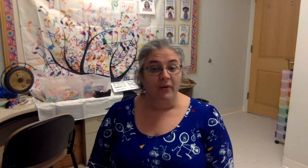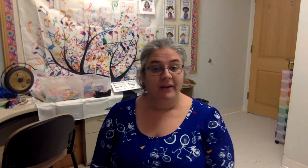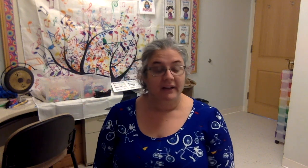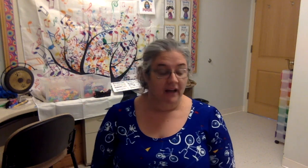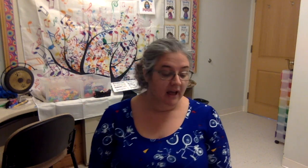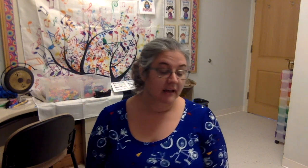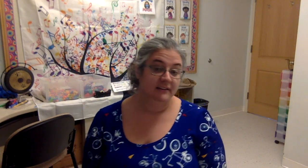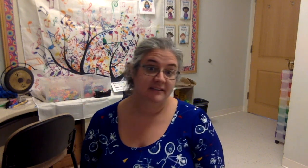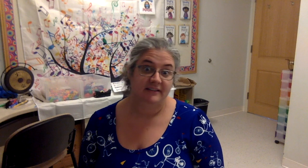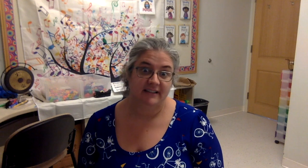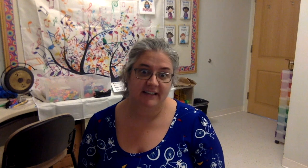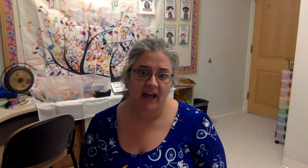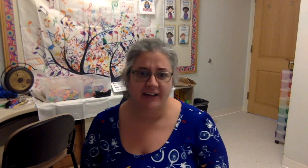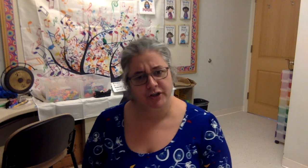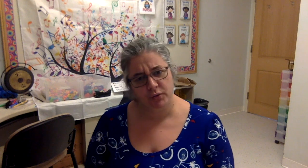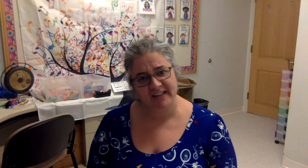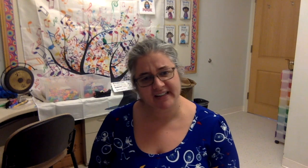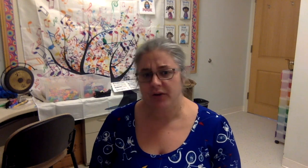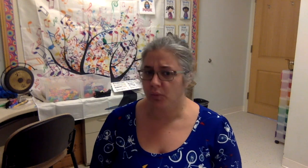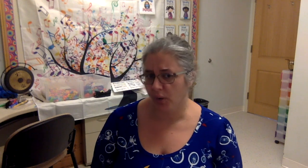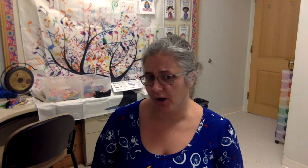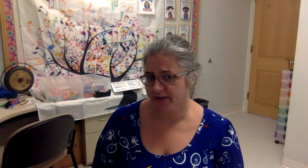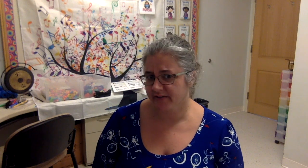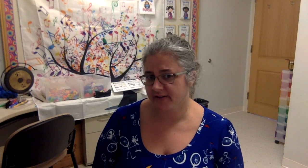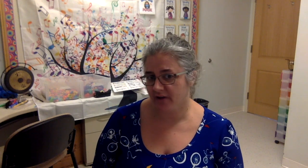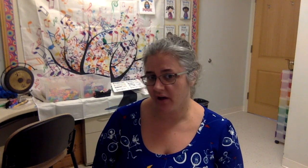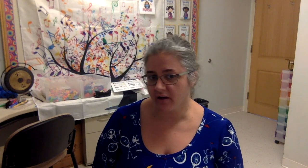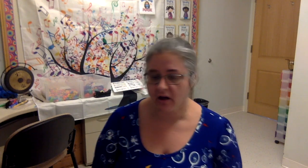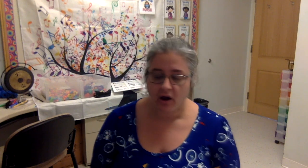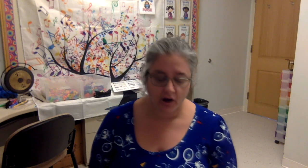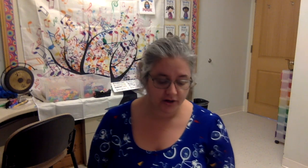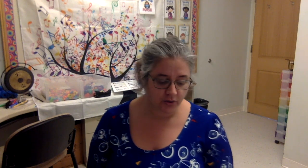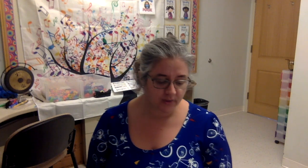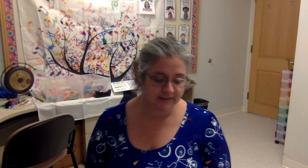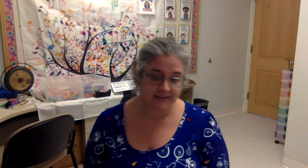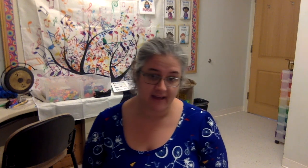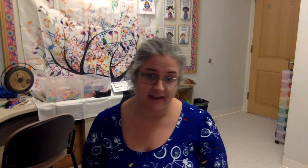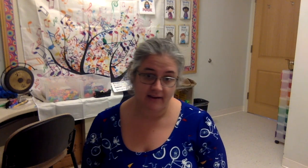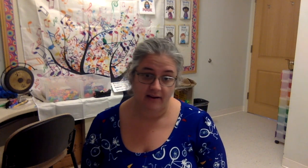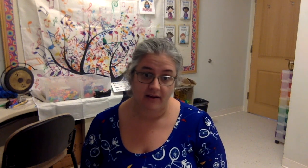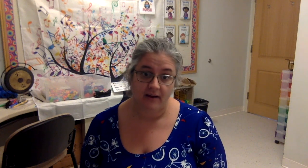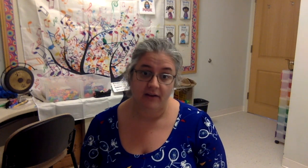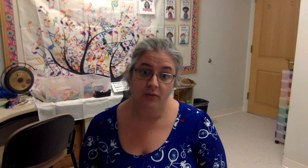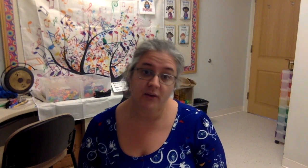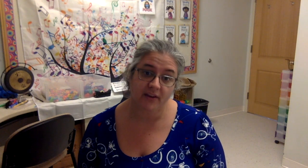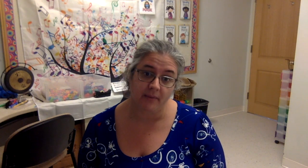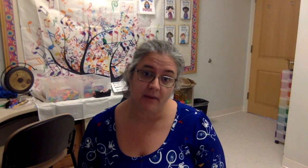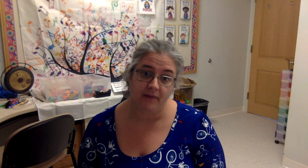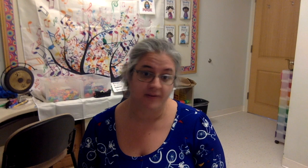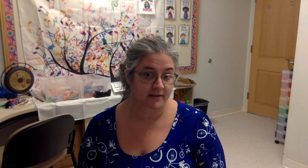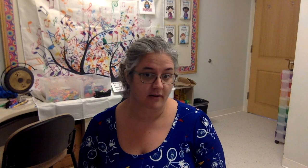decide, do you want to say the words of the song? Or do you want to say the rhythm of the song?